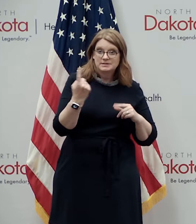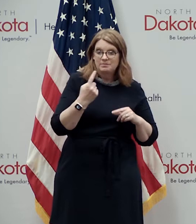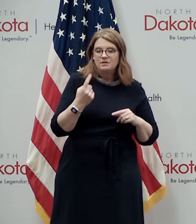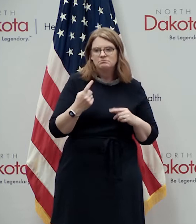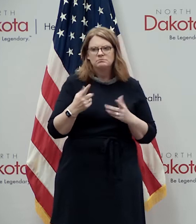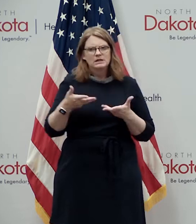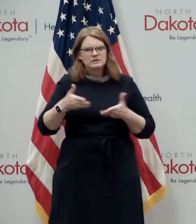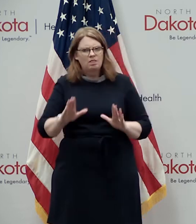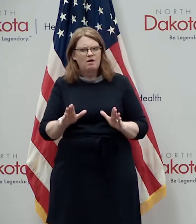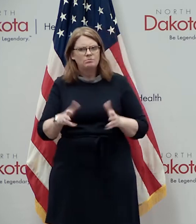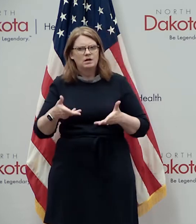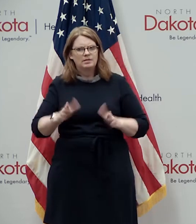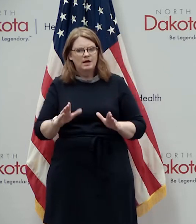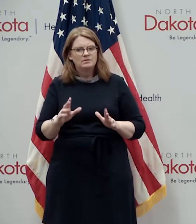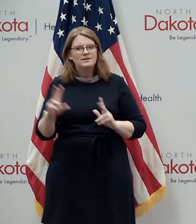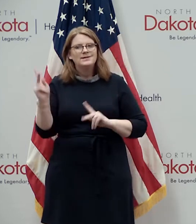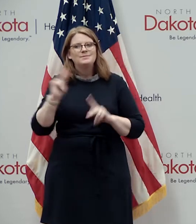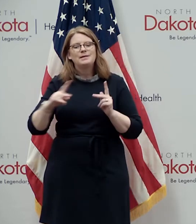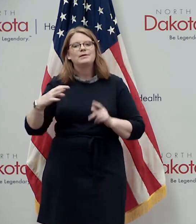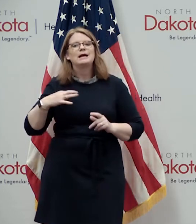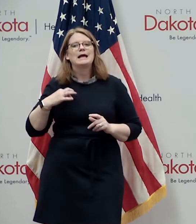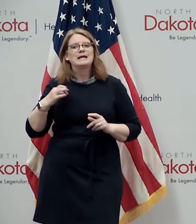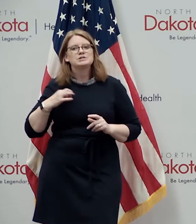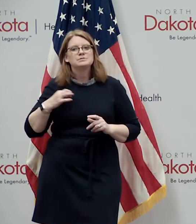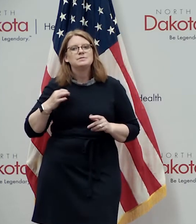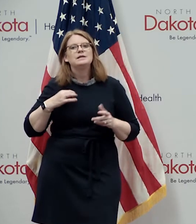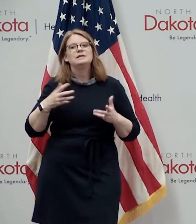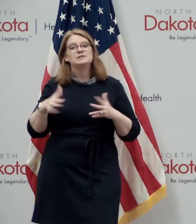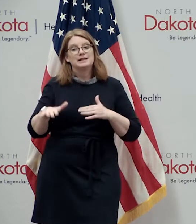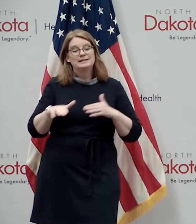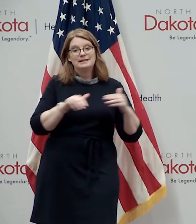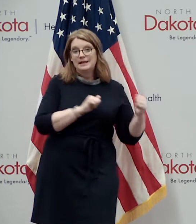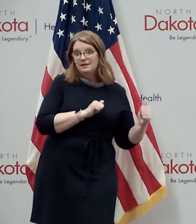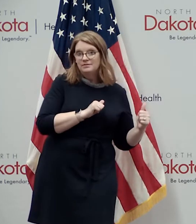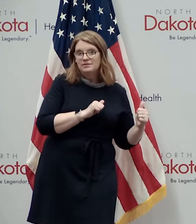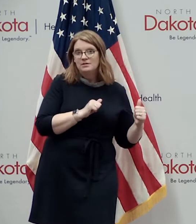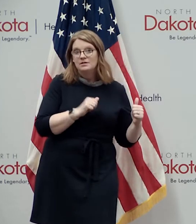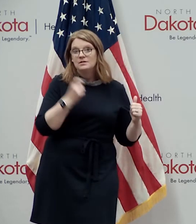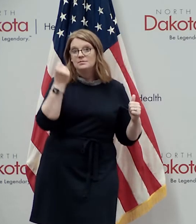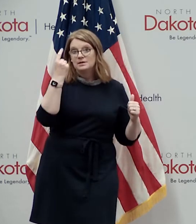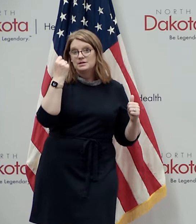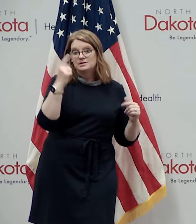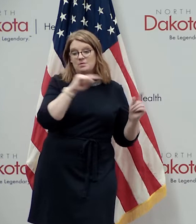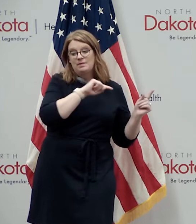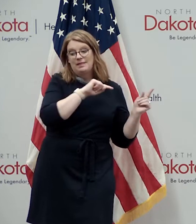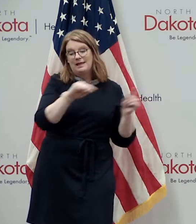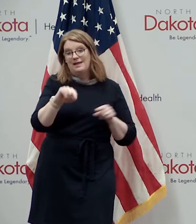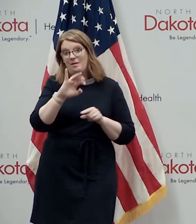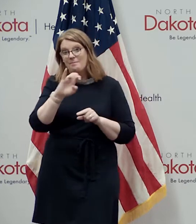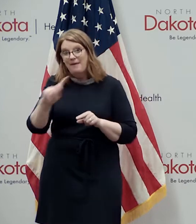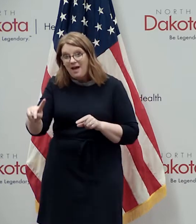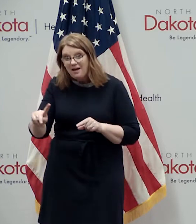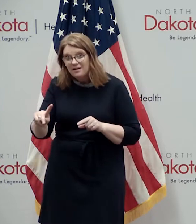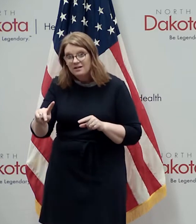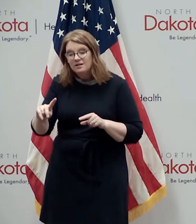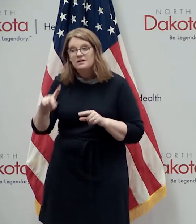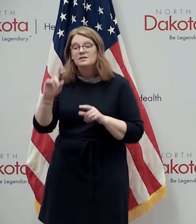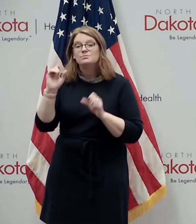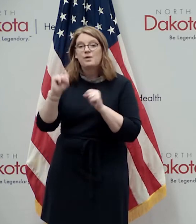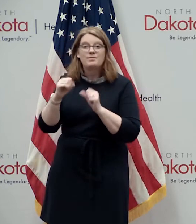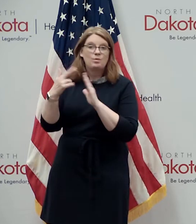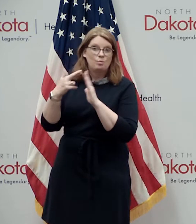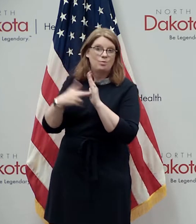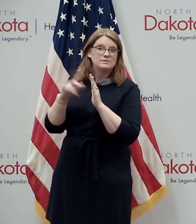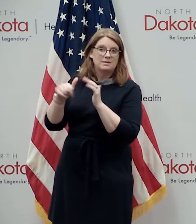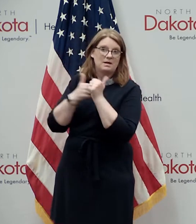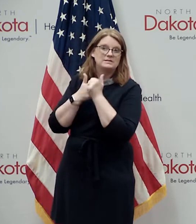uh people are eligible to leave these facilities there may be facility rules that apply uh when they return in terms